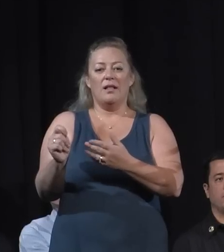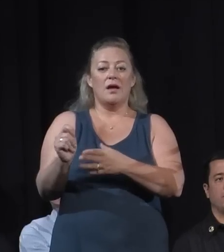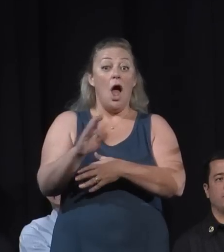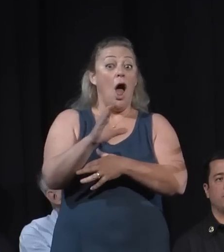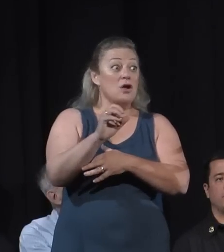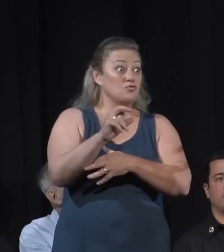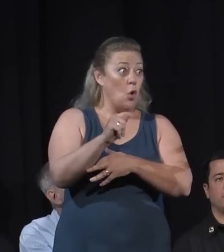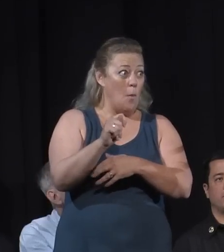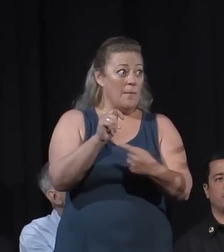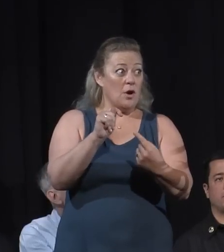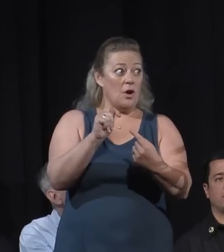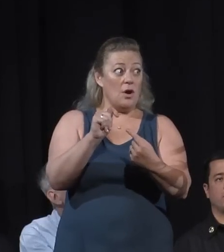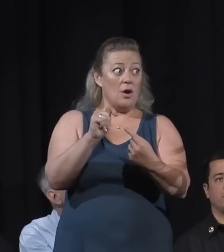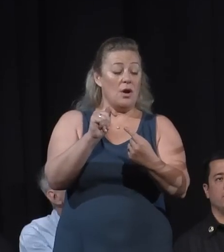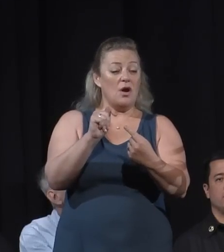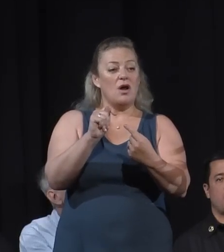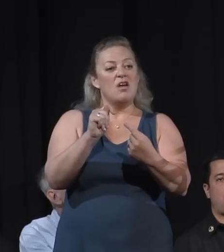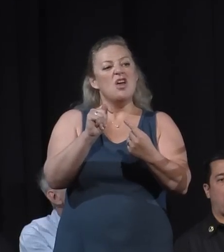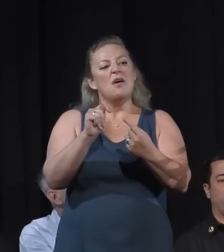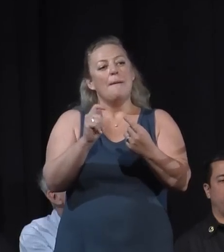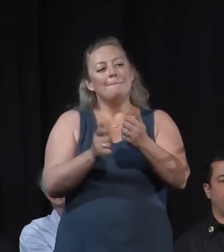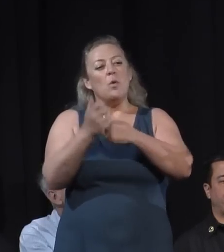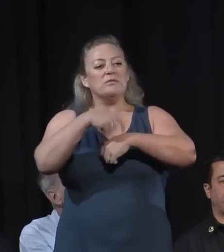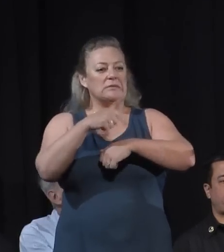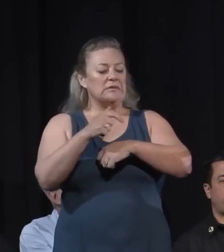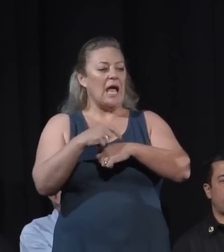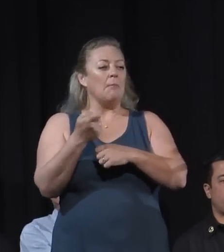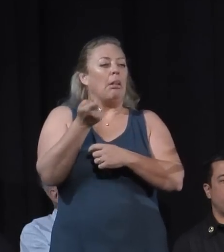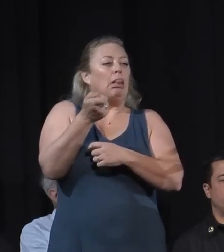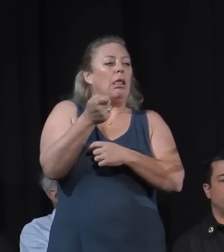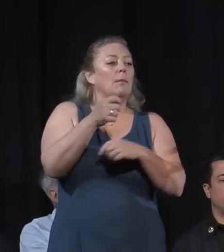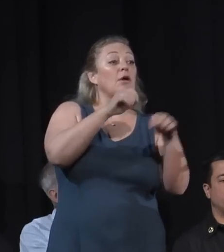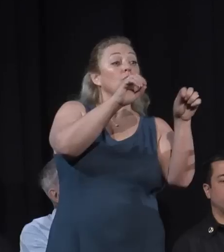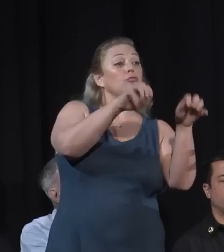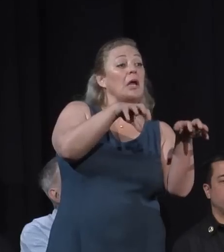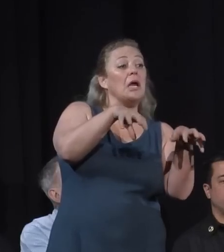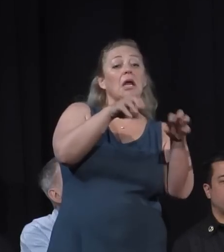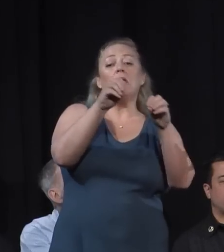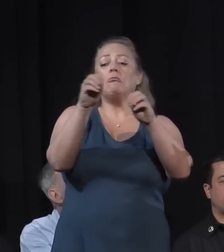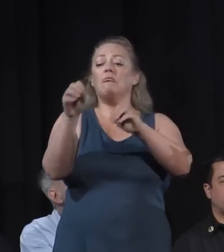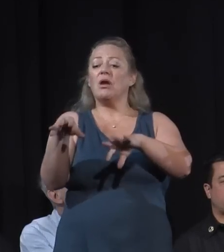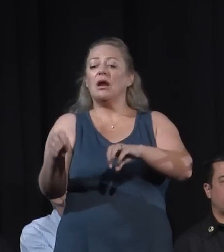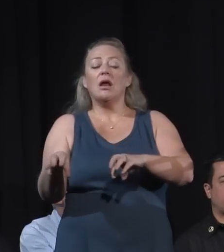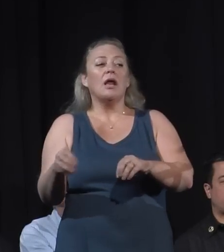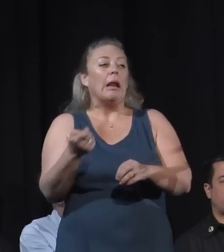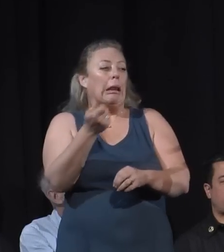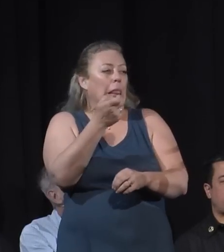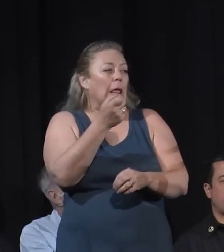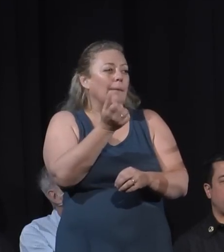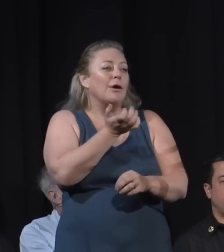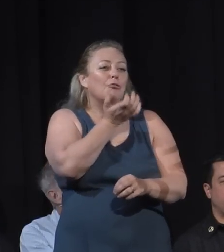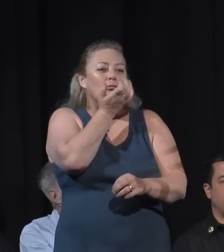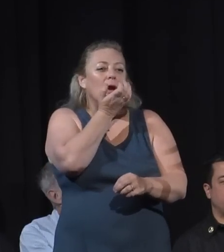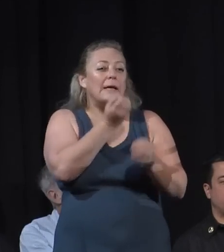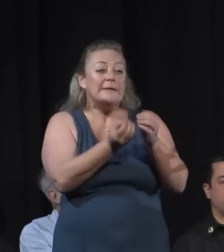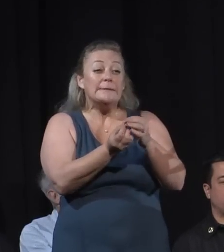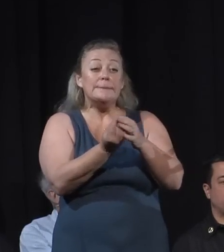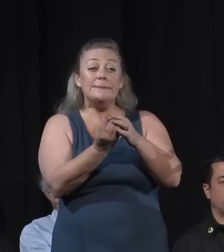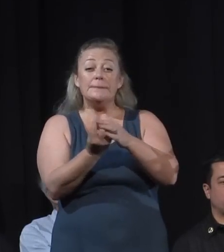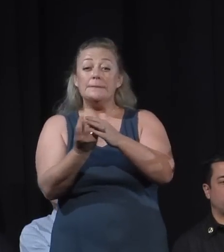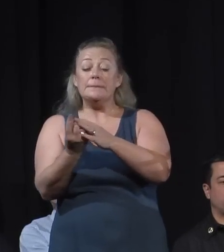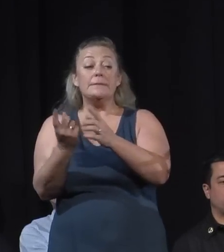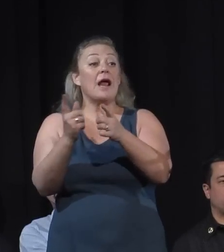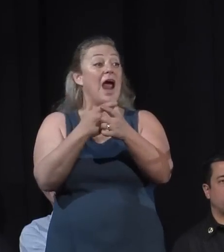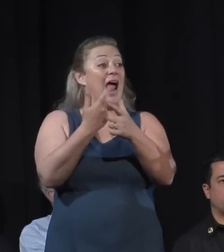our first small shot of rain. We get a little bit of rain here, a little bit of rain there, the green grass sprouts up, and the ignition hazard is